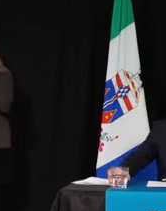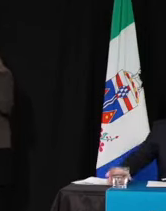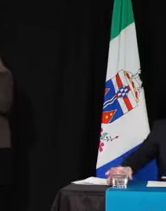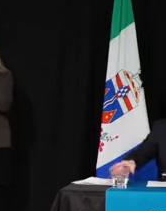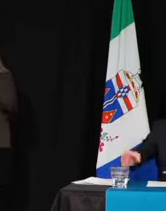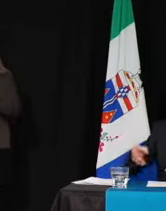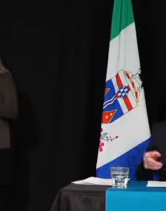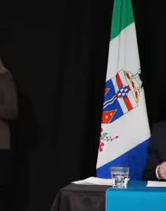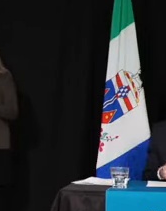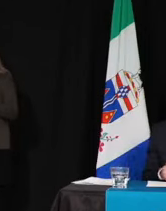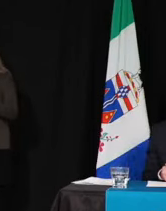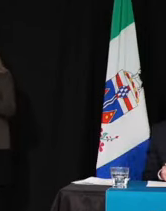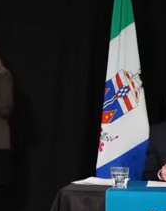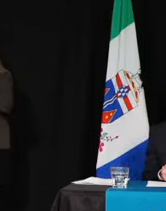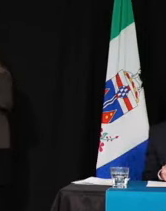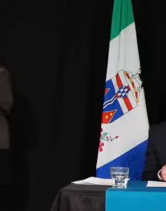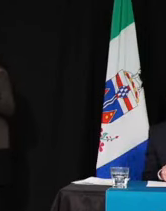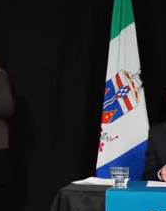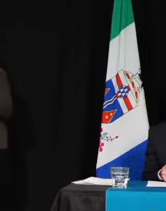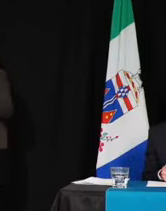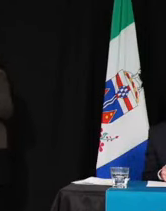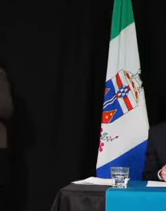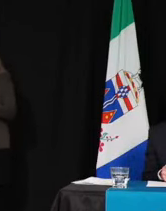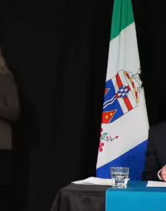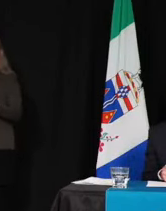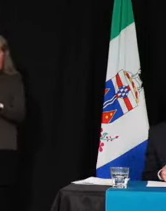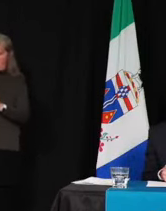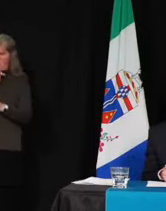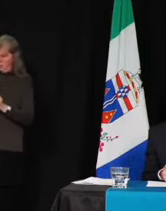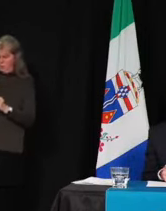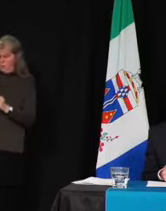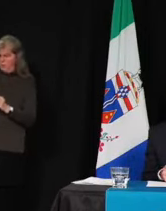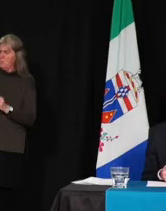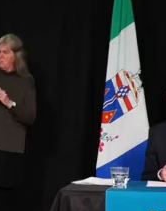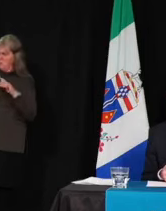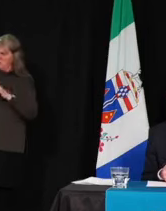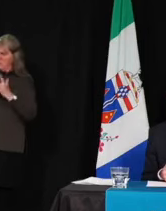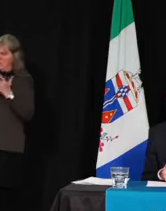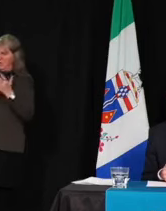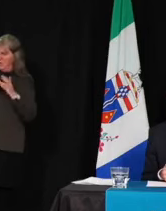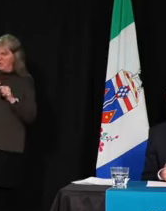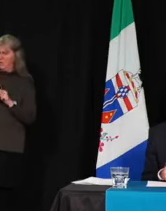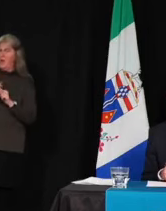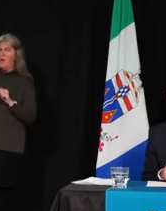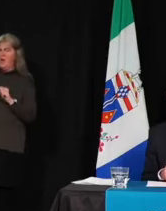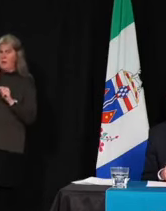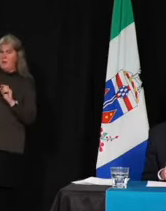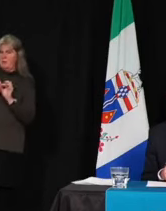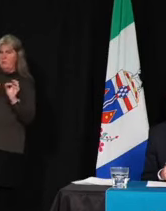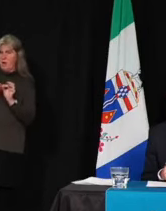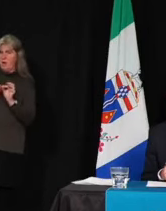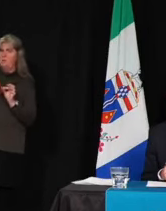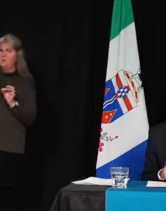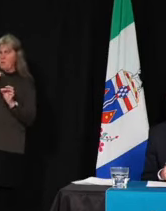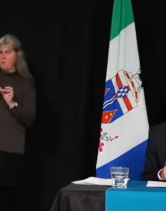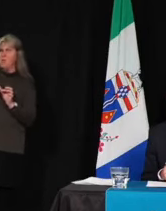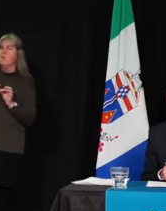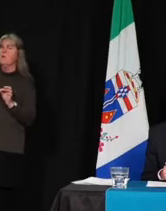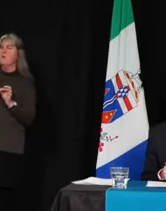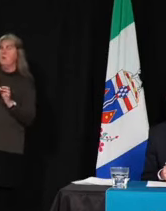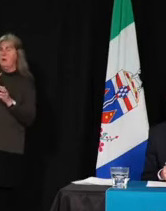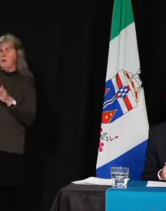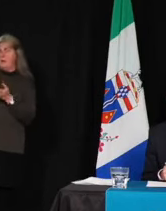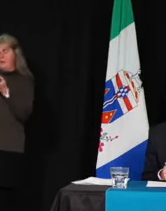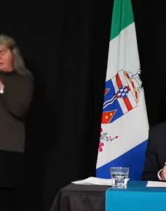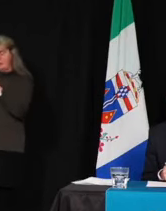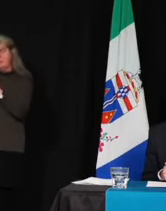Has this brought up the discussion within YG about the importance of affordable child care in our post-COVID world? What does YG intend to do to